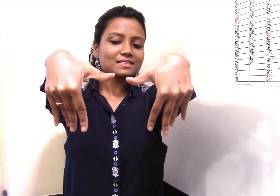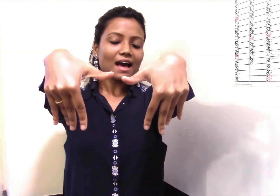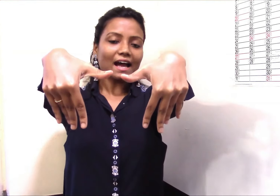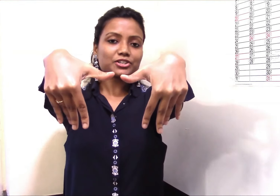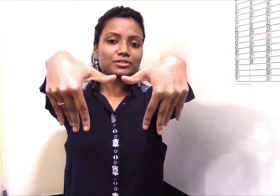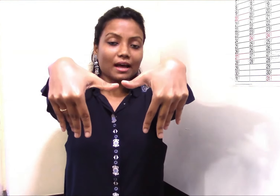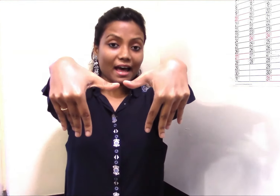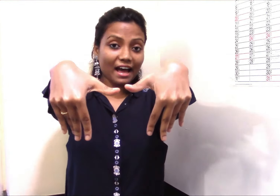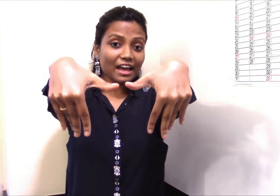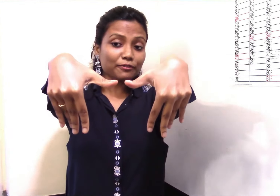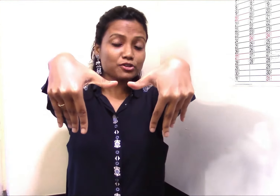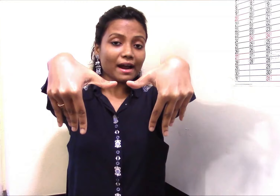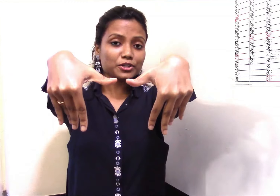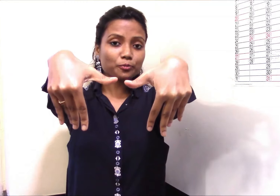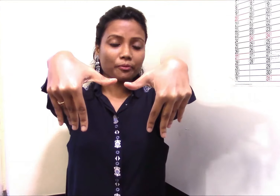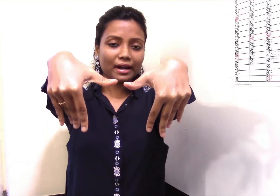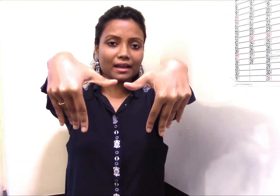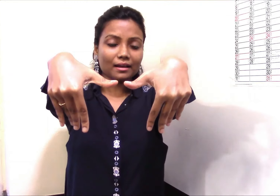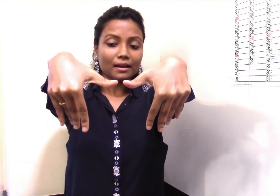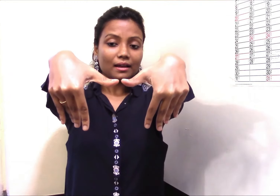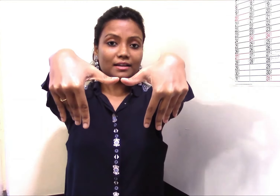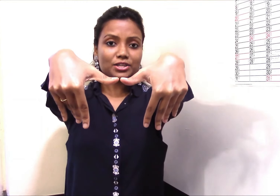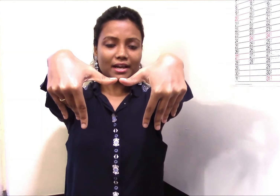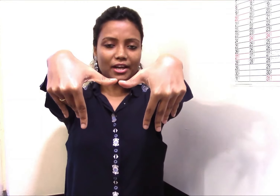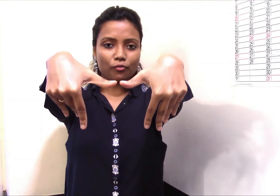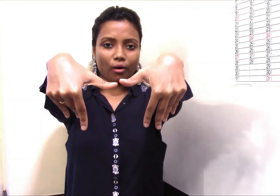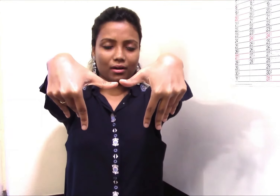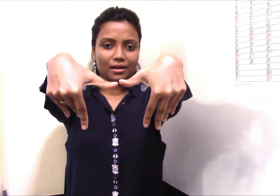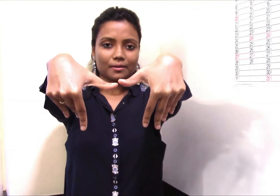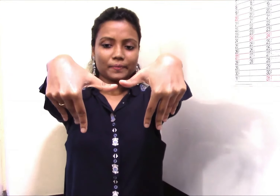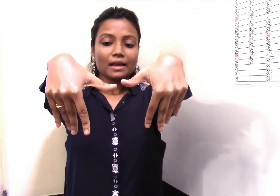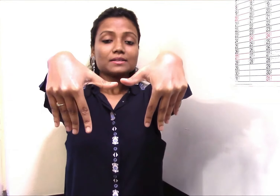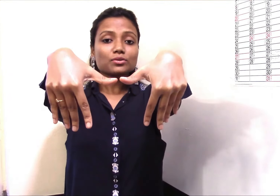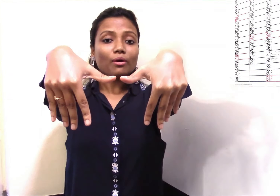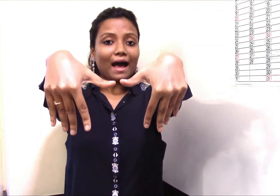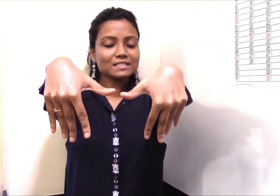I have to try to bring little involved. So one,